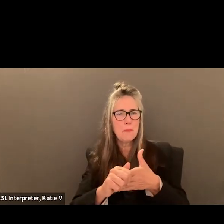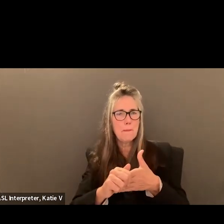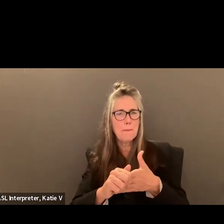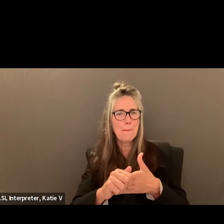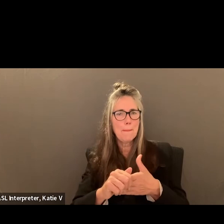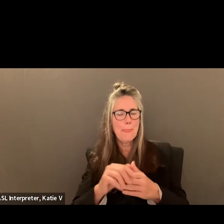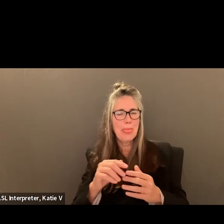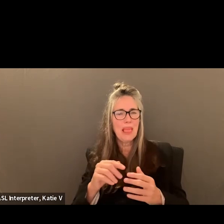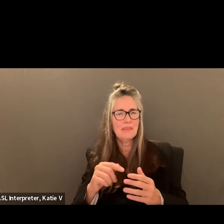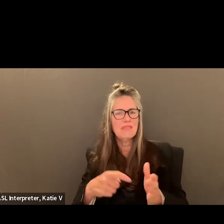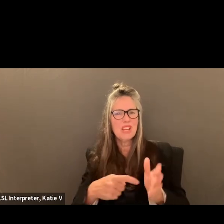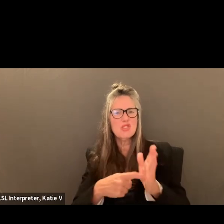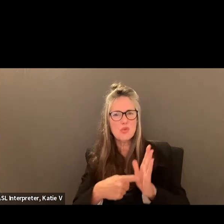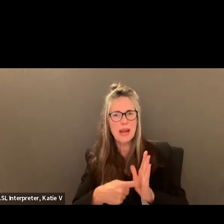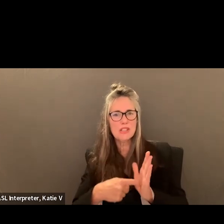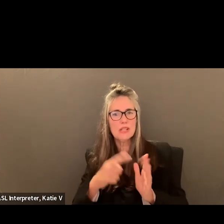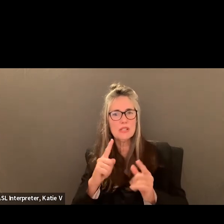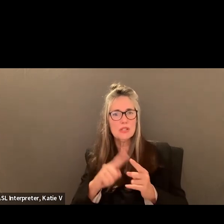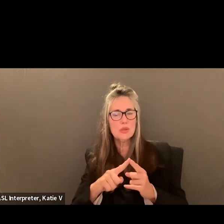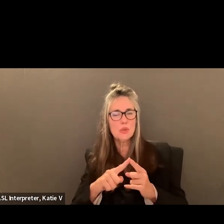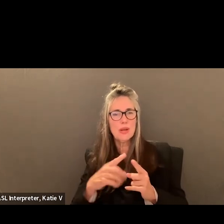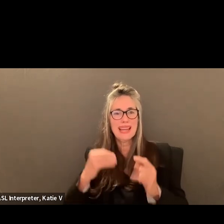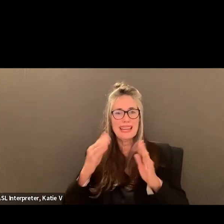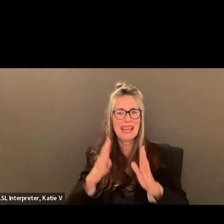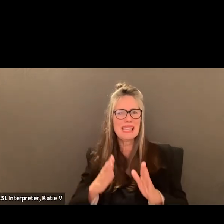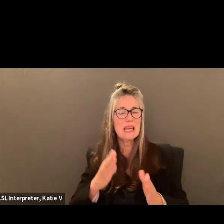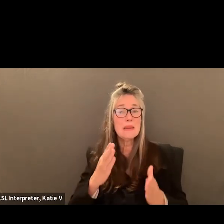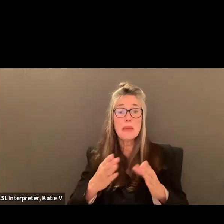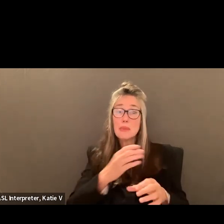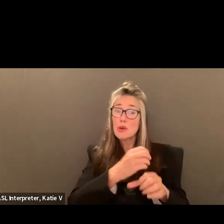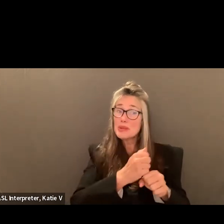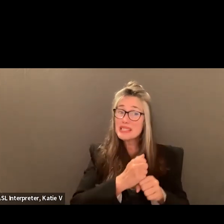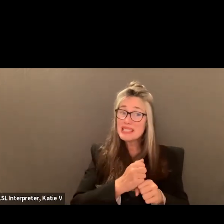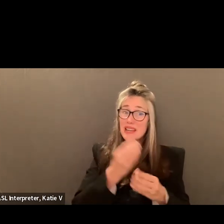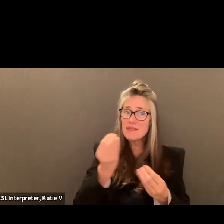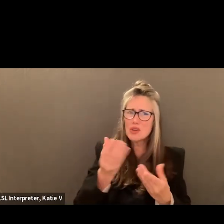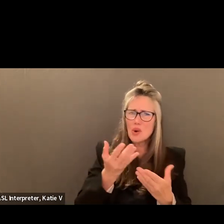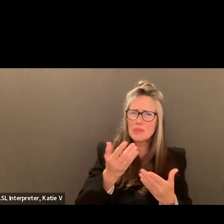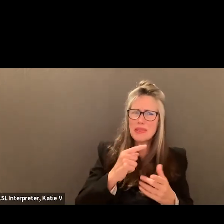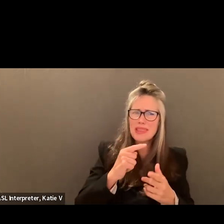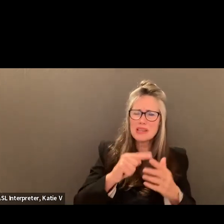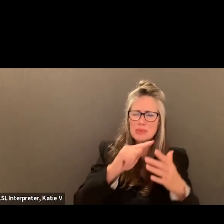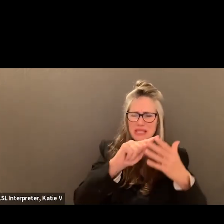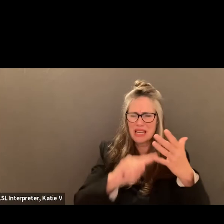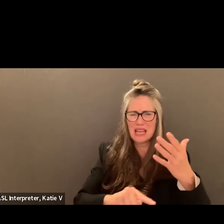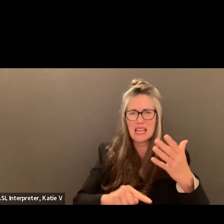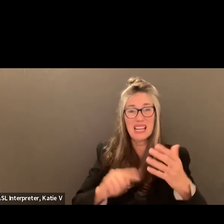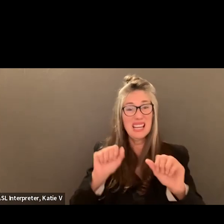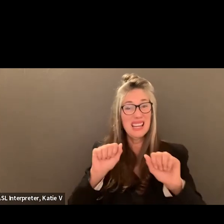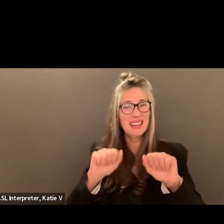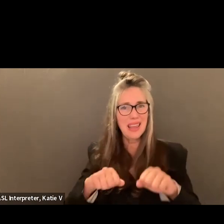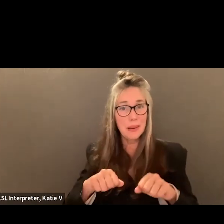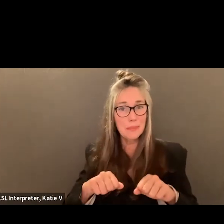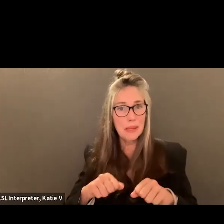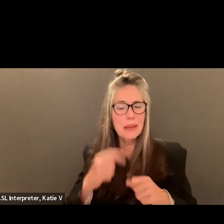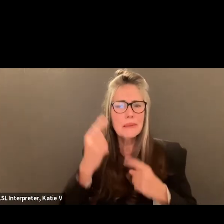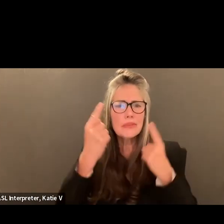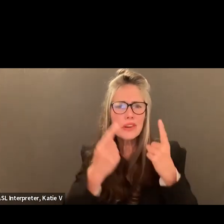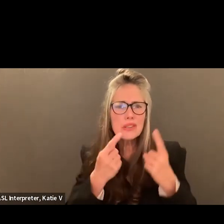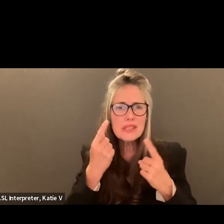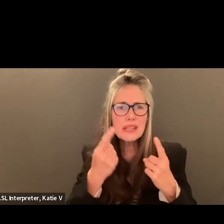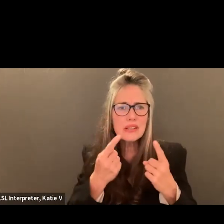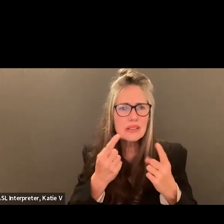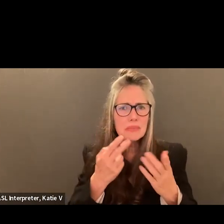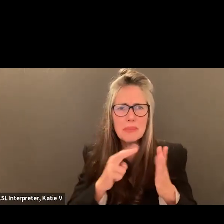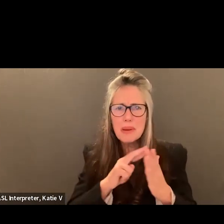I thought we said we would receive, we wouldn't receive late notices. But then we say like further down that we, it could be considered. I'm